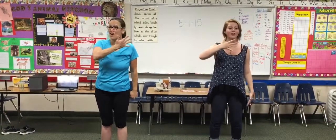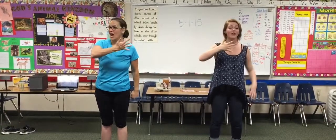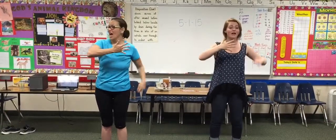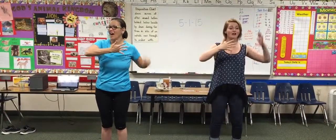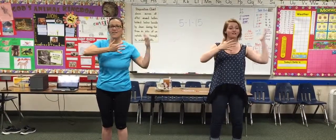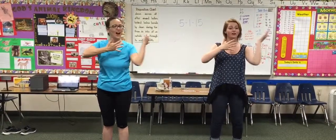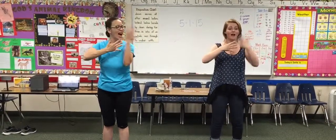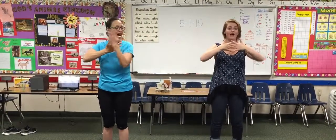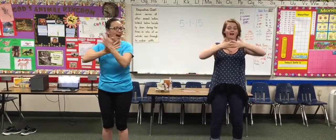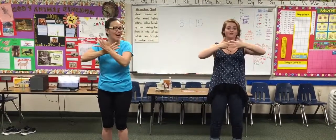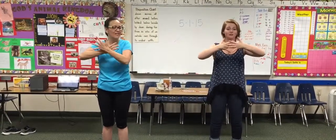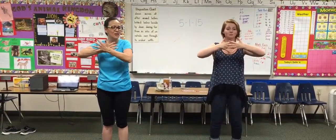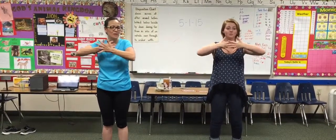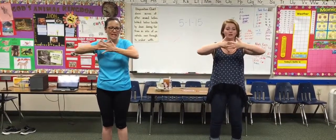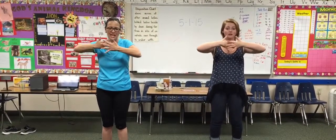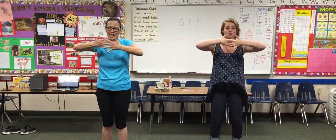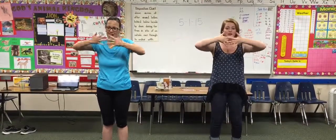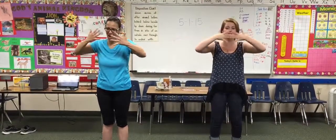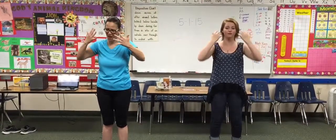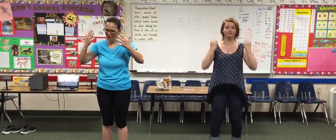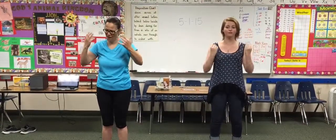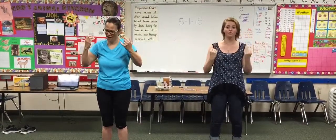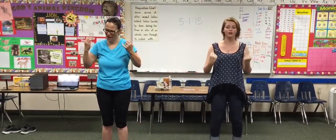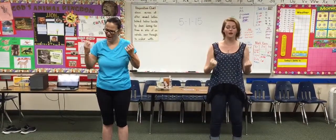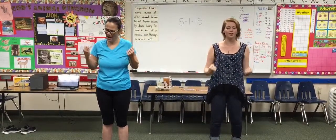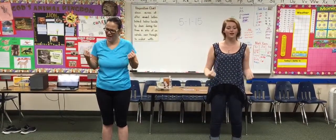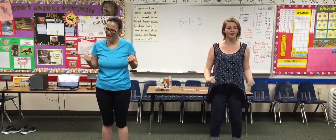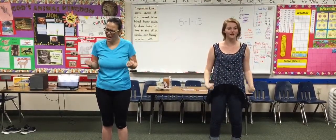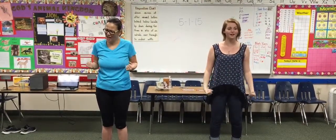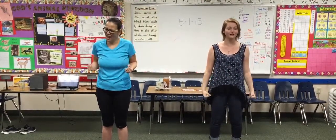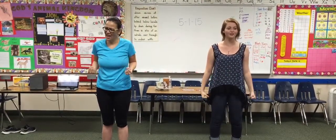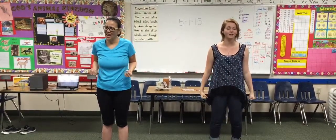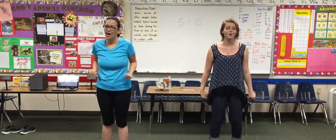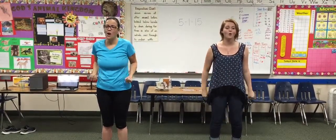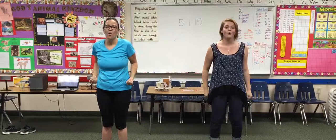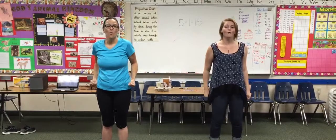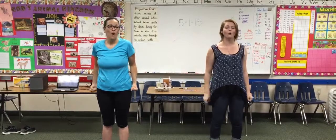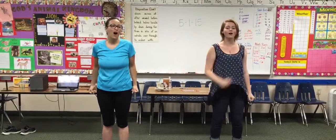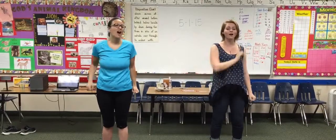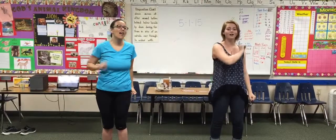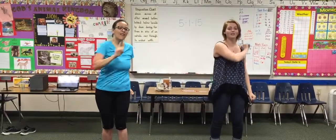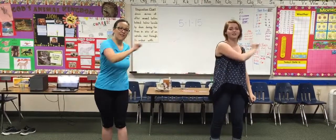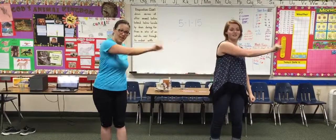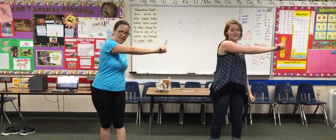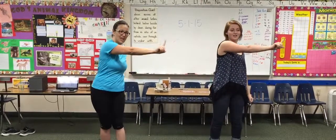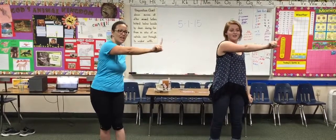ever have to be afraid One thing